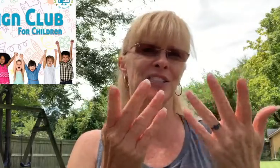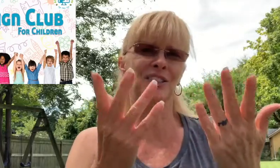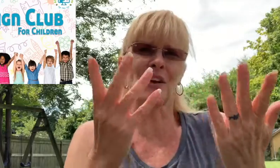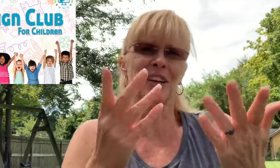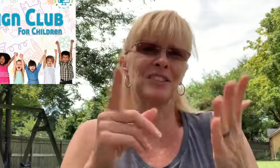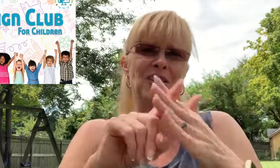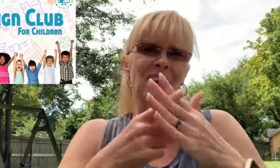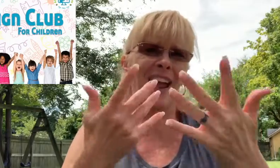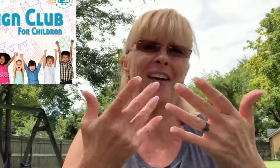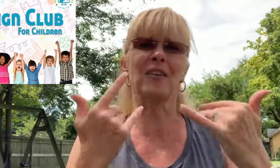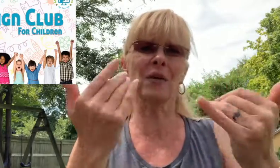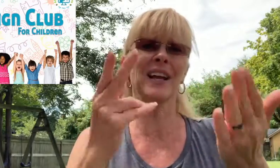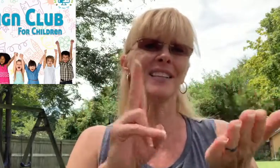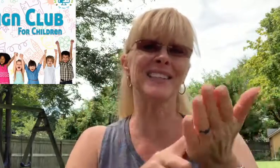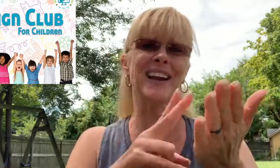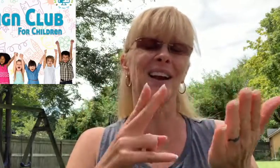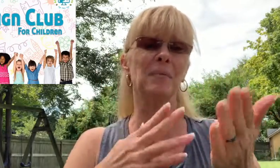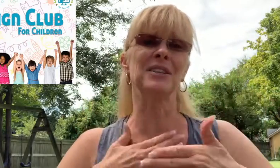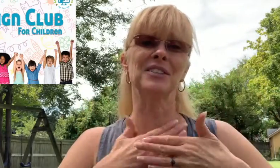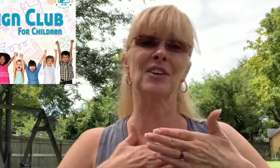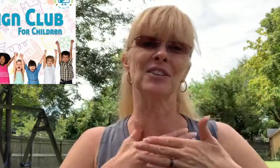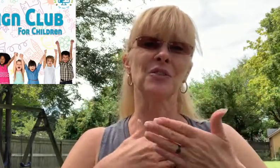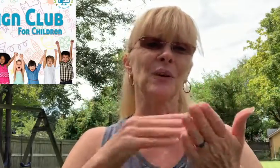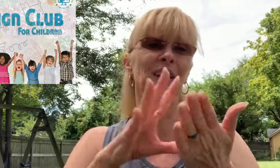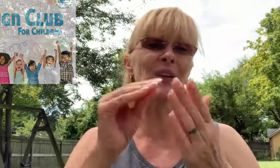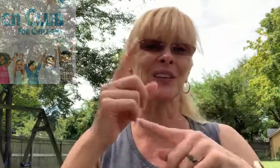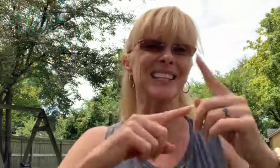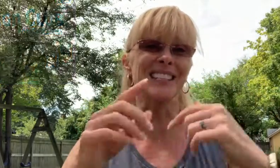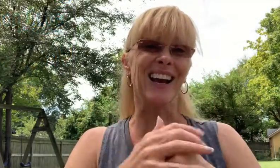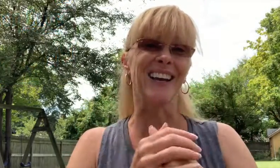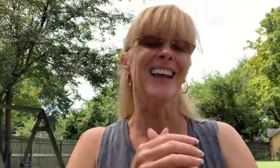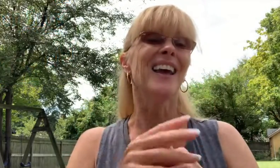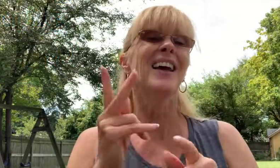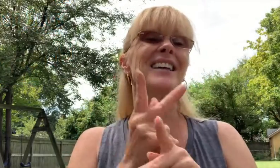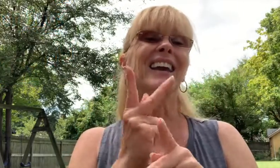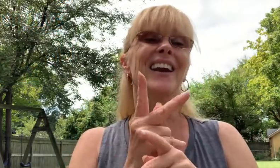start now. Go ahead and sign up and start enjoying Learning Sign. Take care.